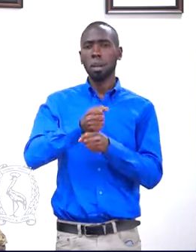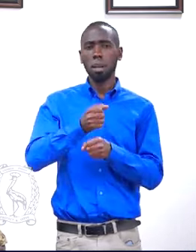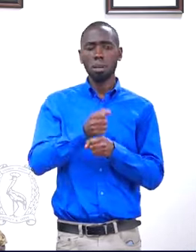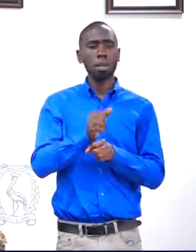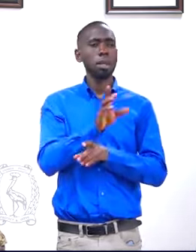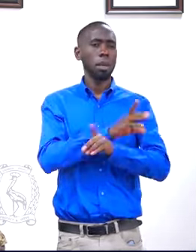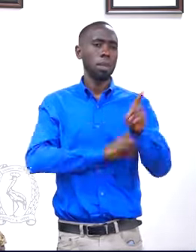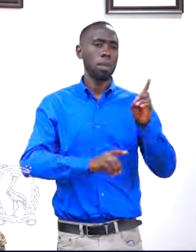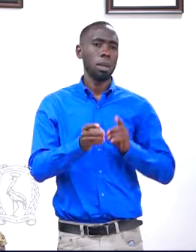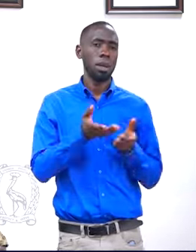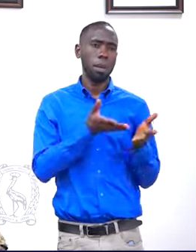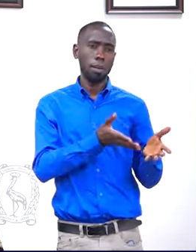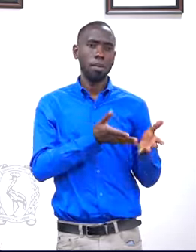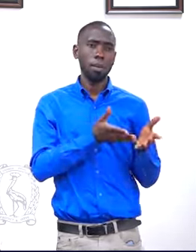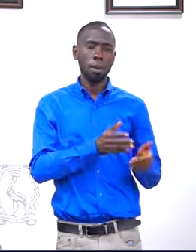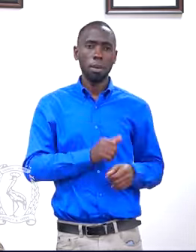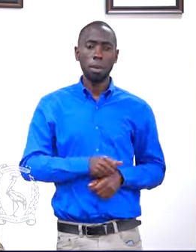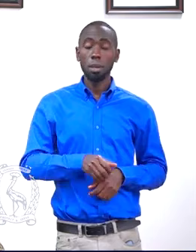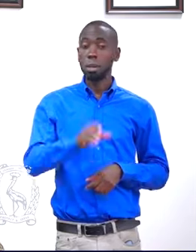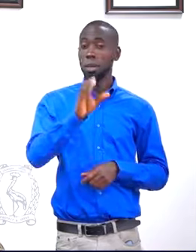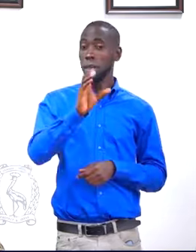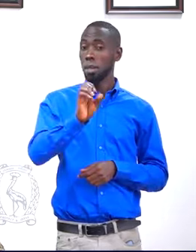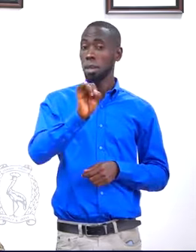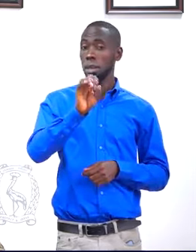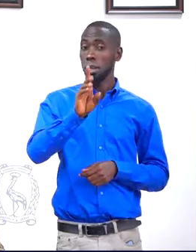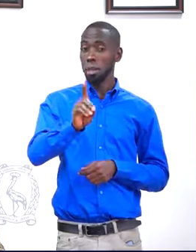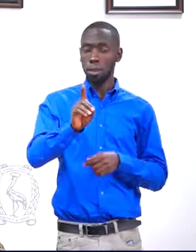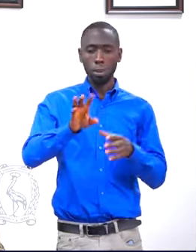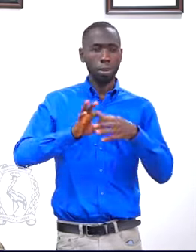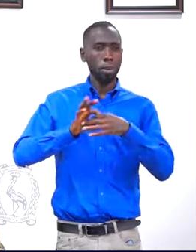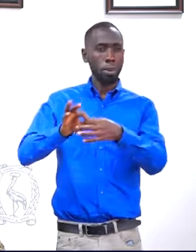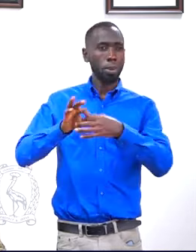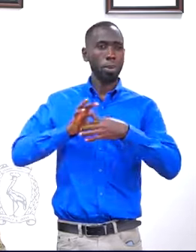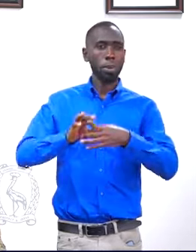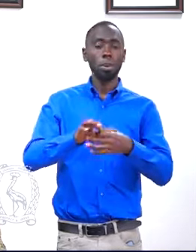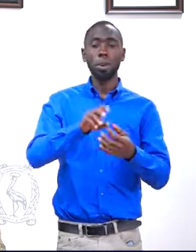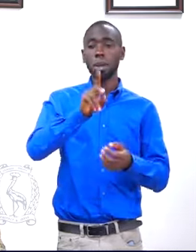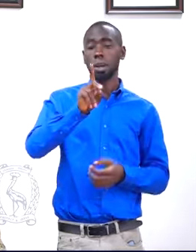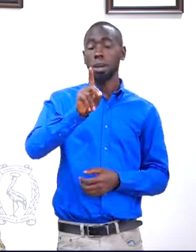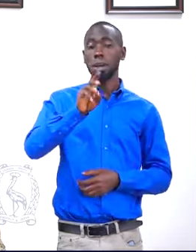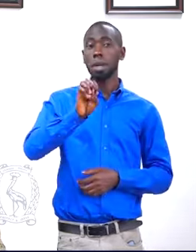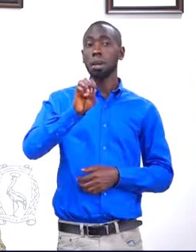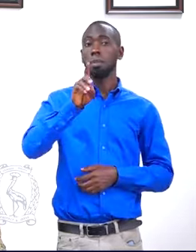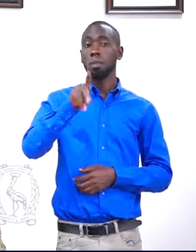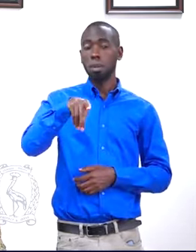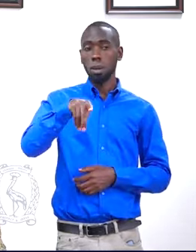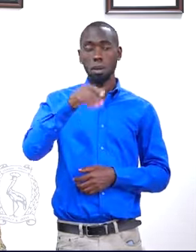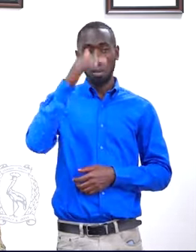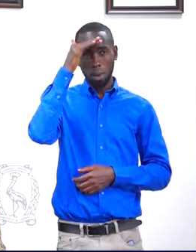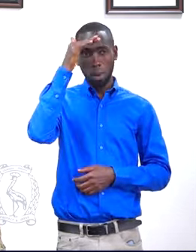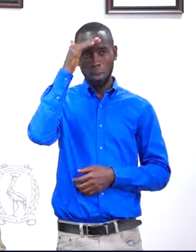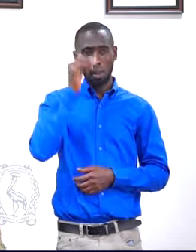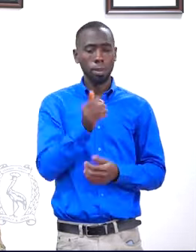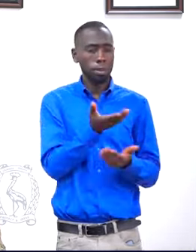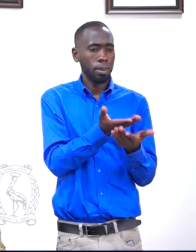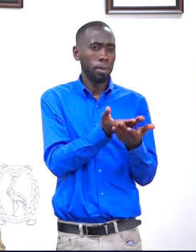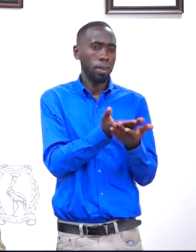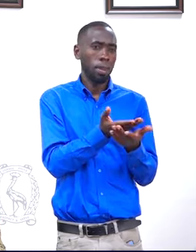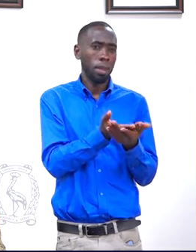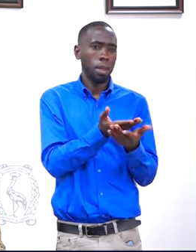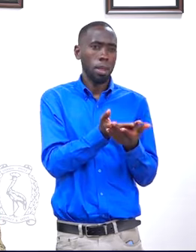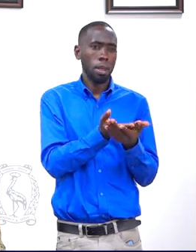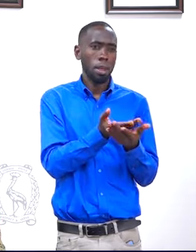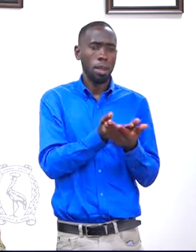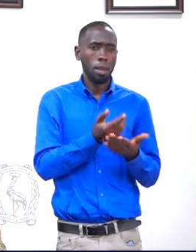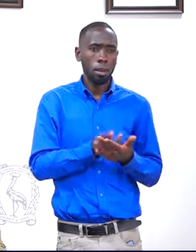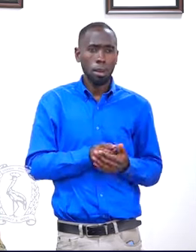Director of CID in coordination with KMP Territorial Police are seeking the public's help in